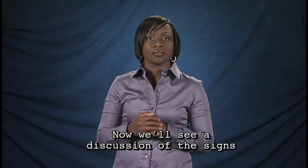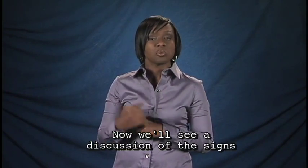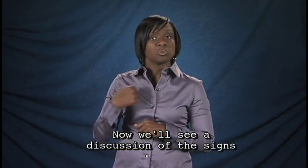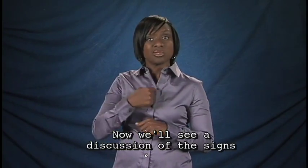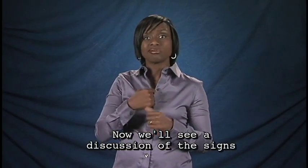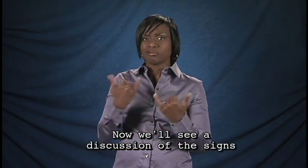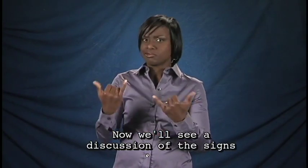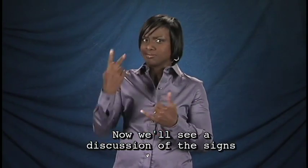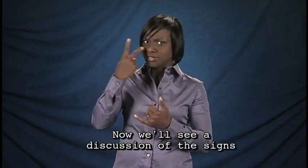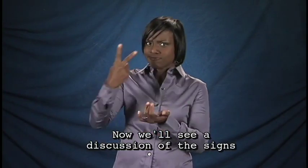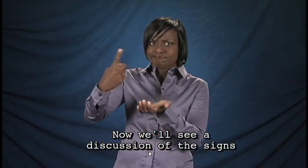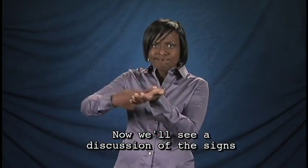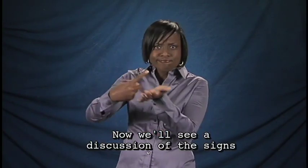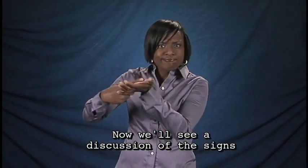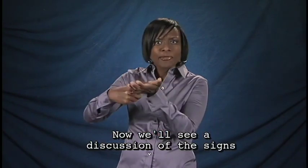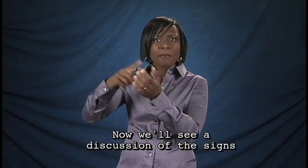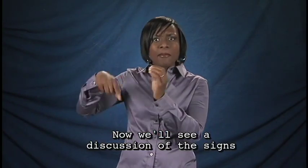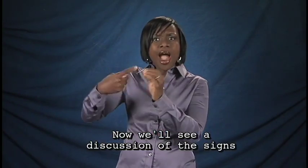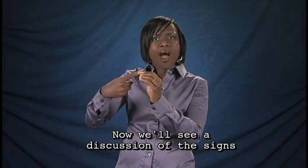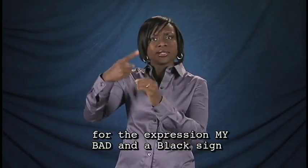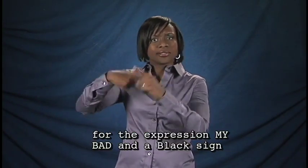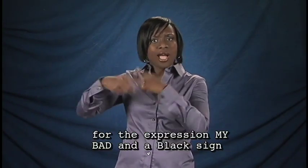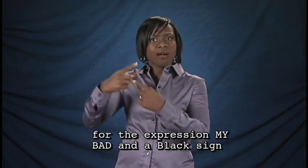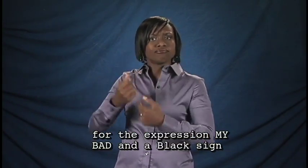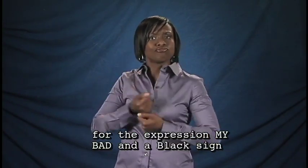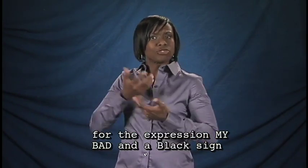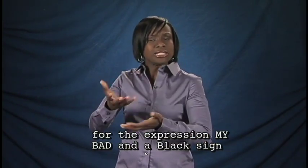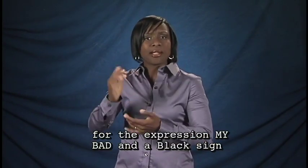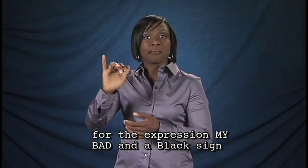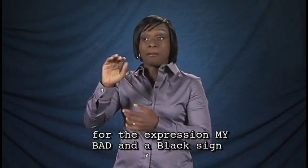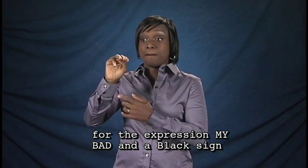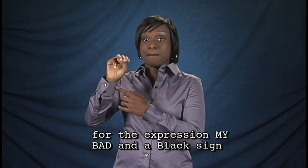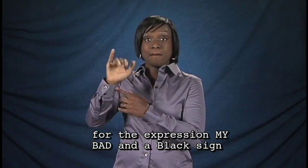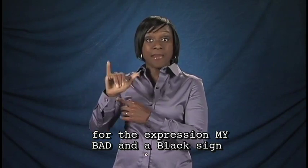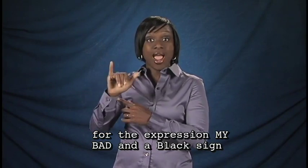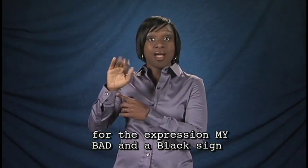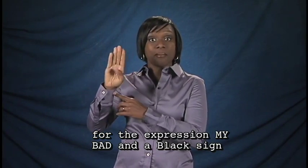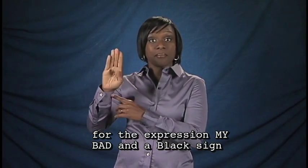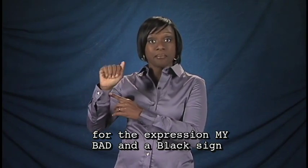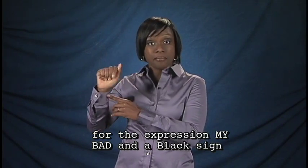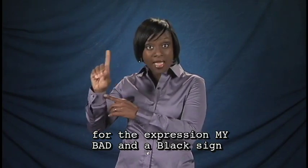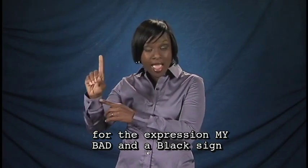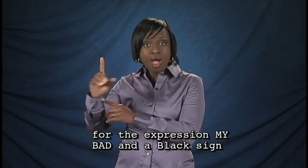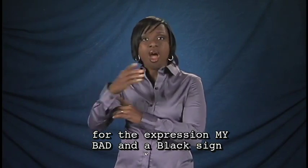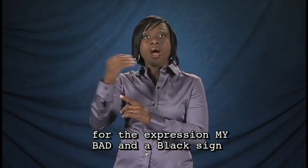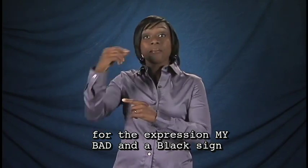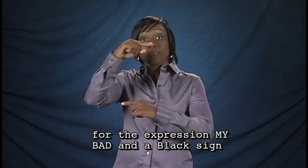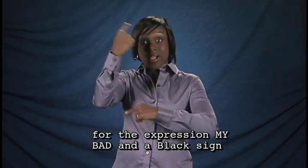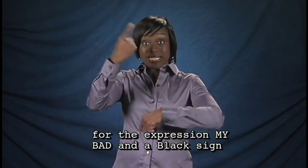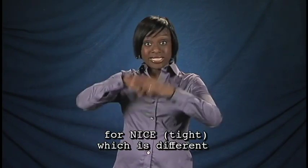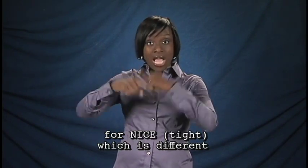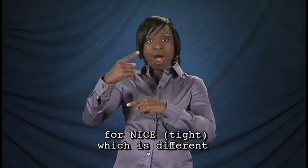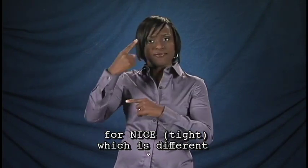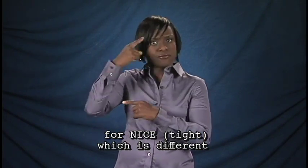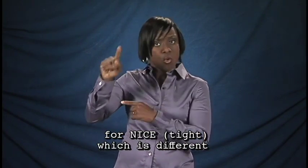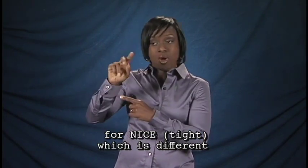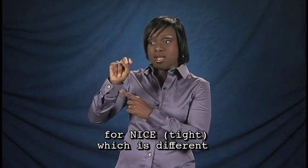Now we'll see a discussion of the signs for the expression, my bad, and a black sign for